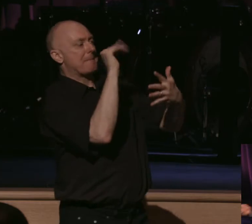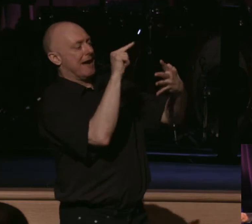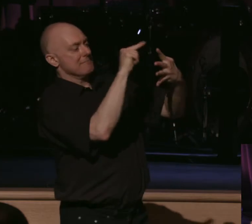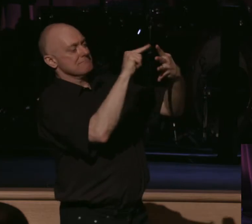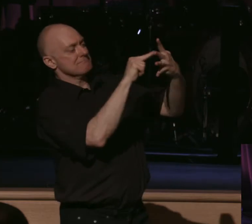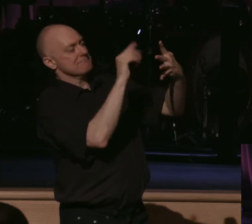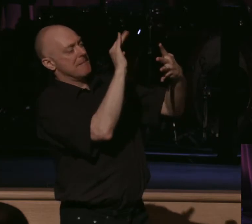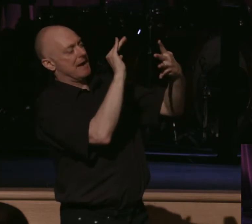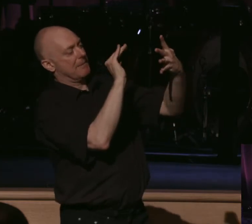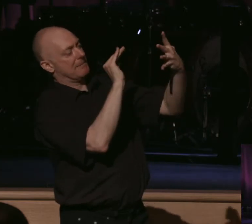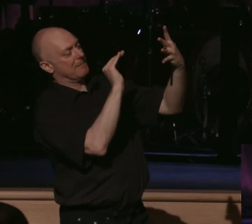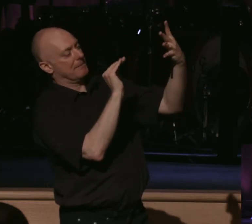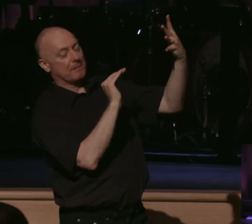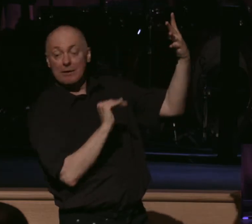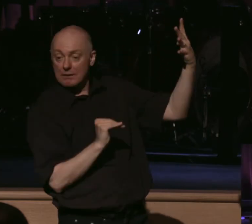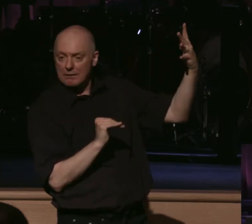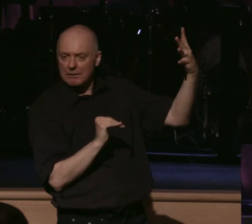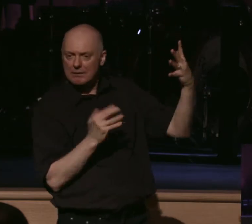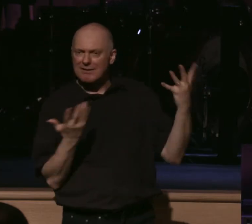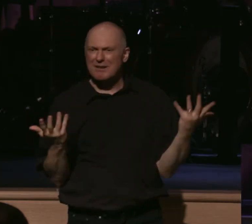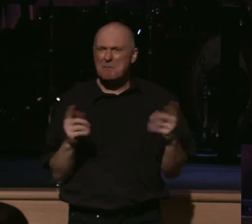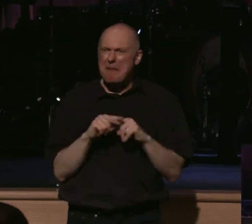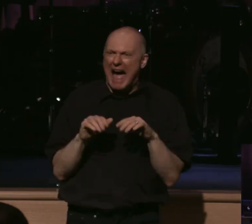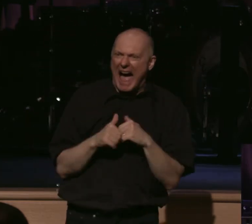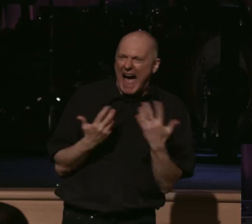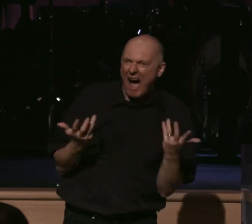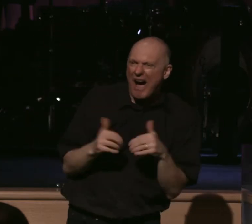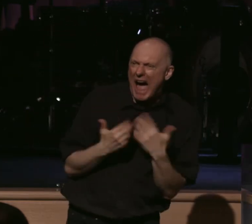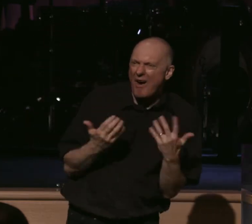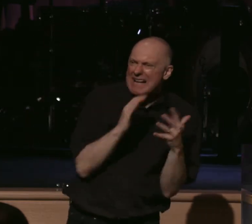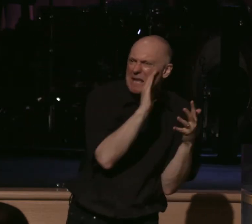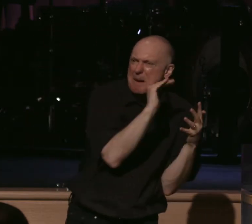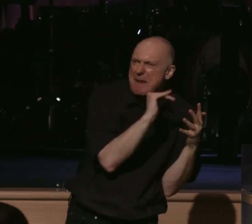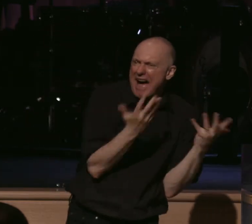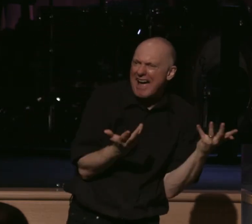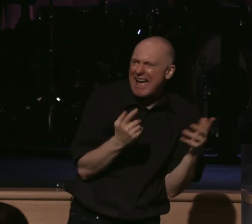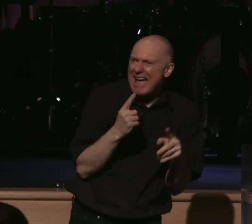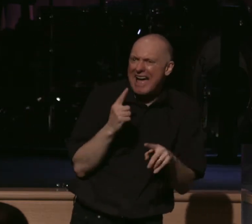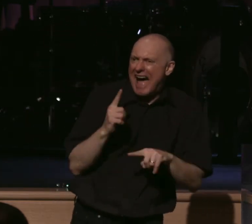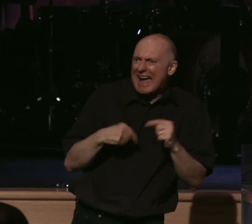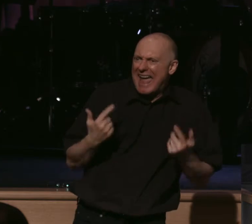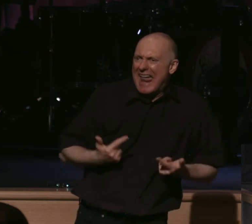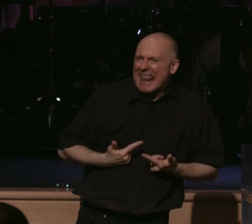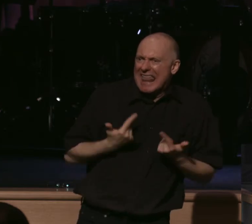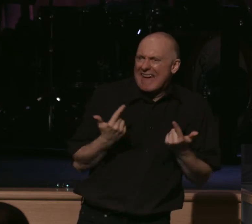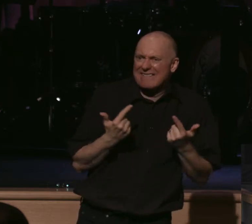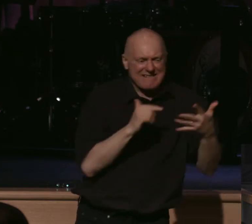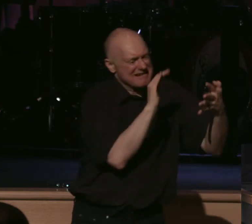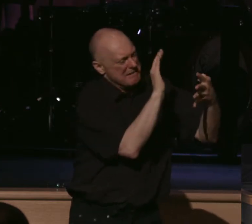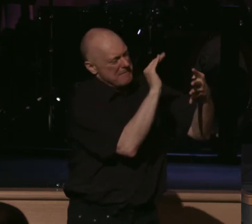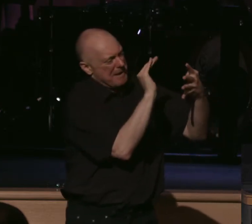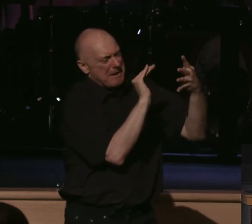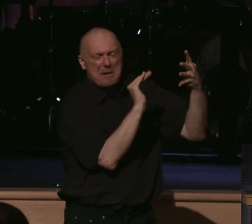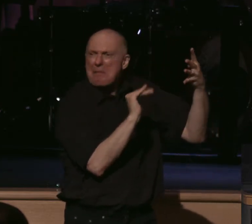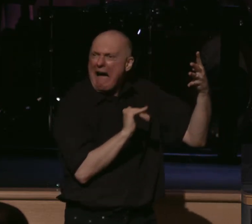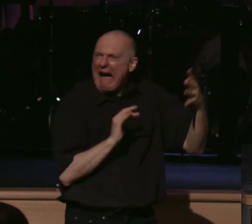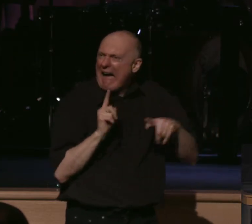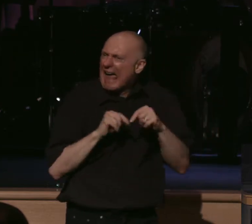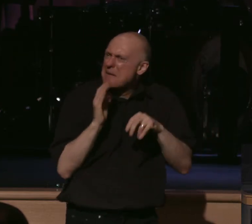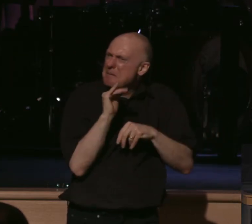that because I have everything. You say, how can I live this way? How is it possible to live in the renunciation of all that I have?